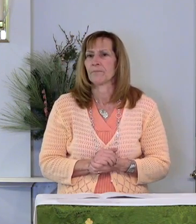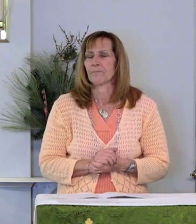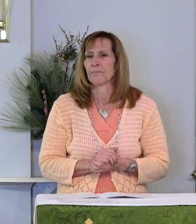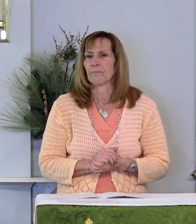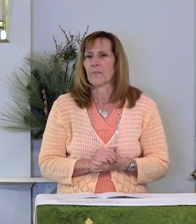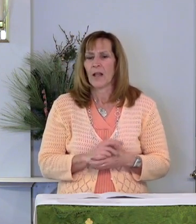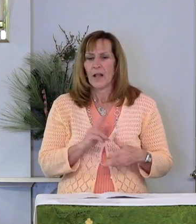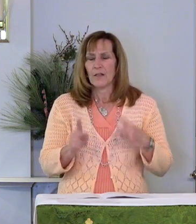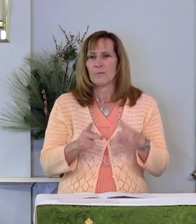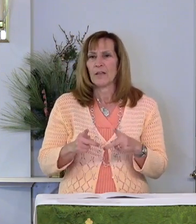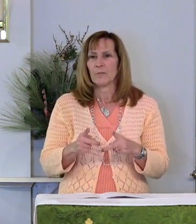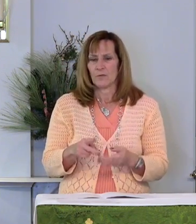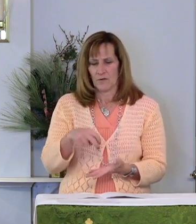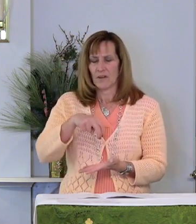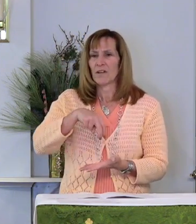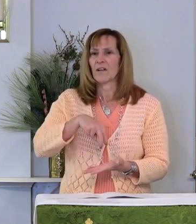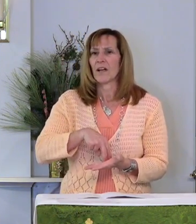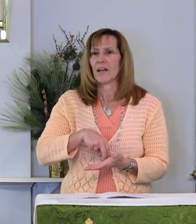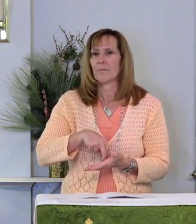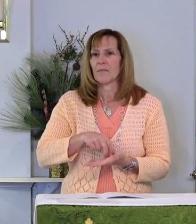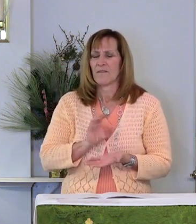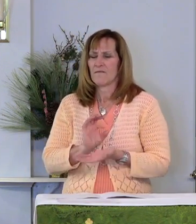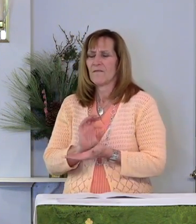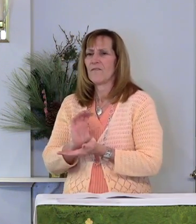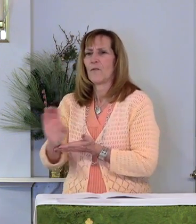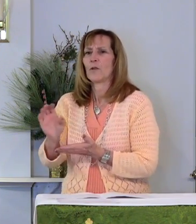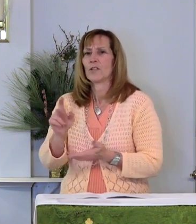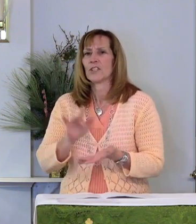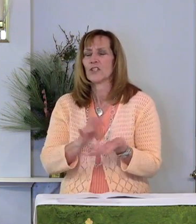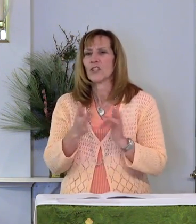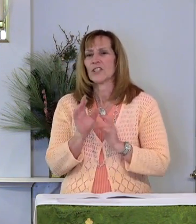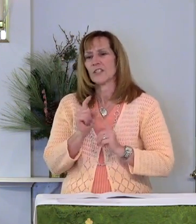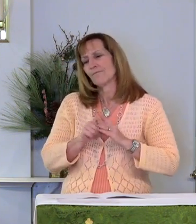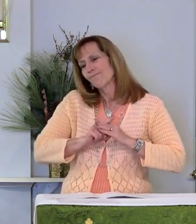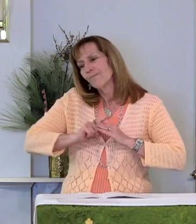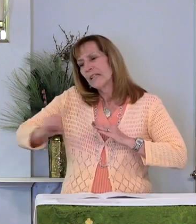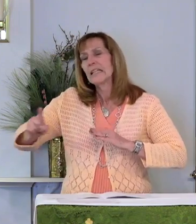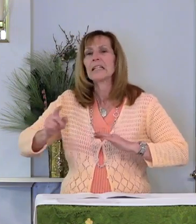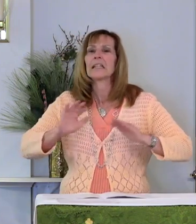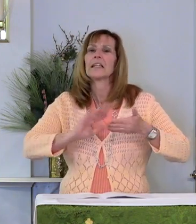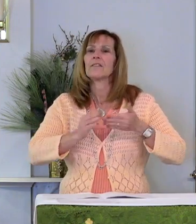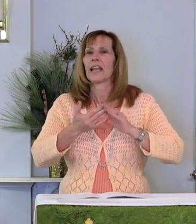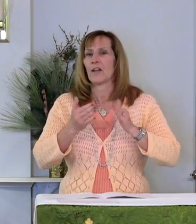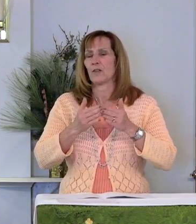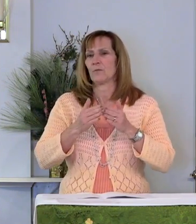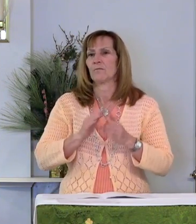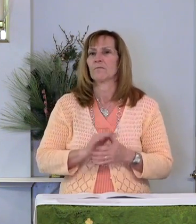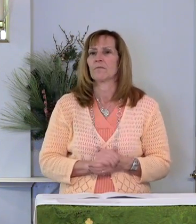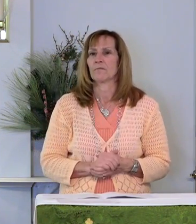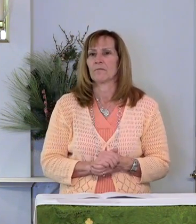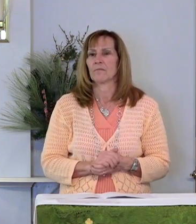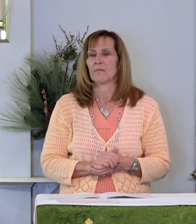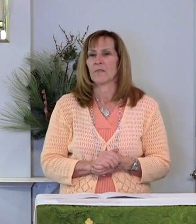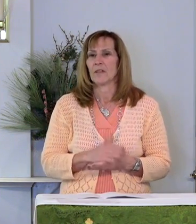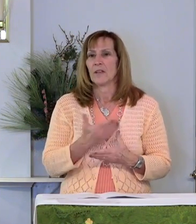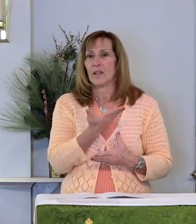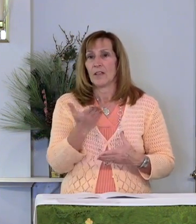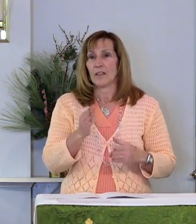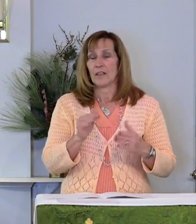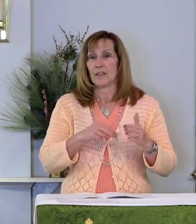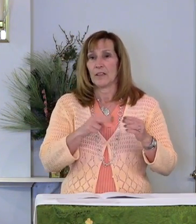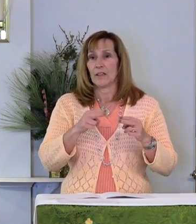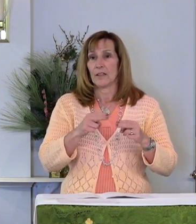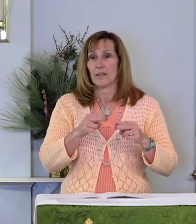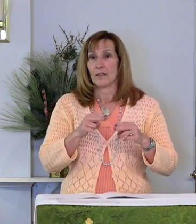The people got up and forced Jesus to go out of town. Their town was